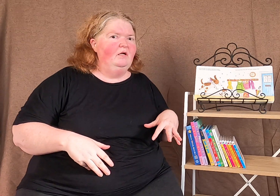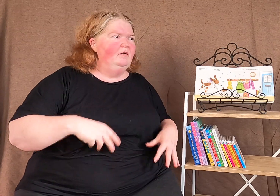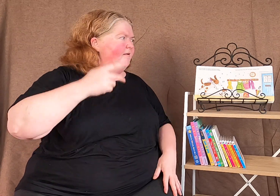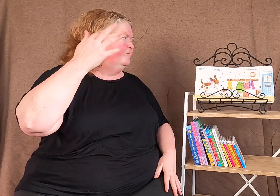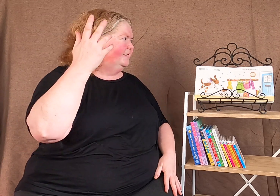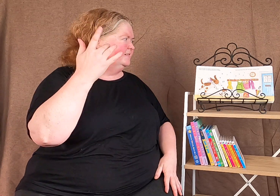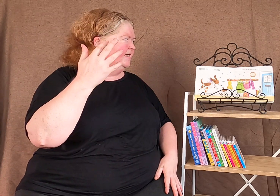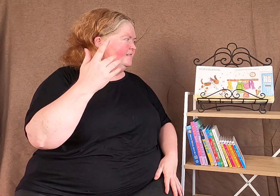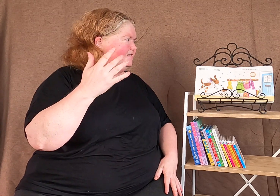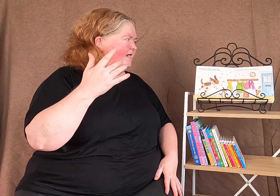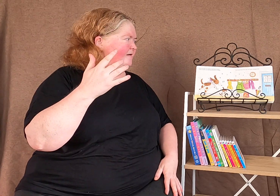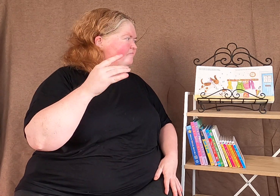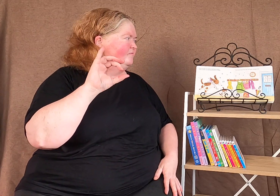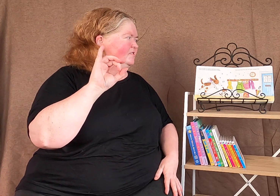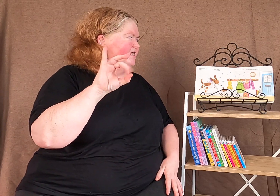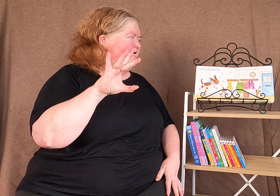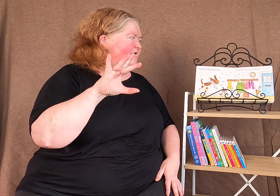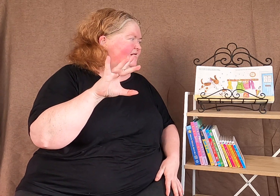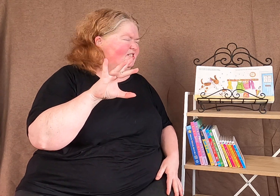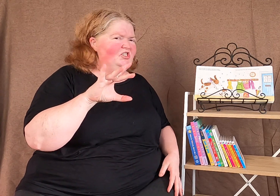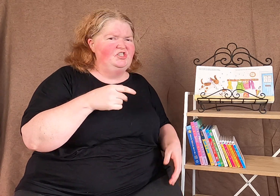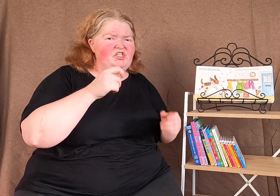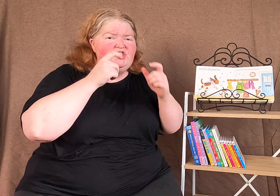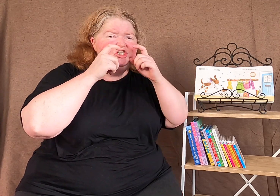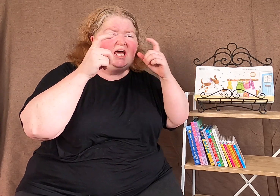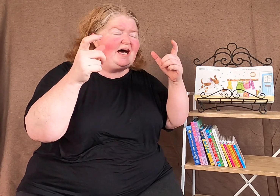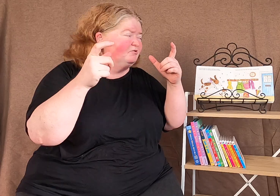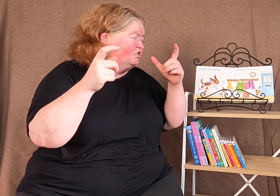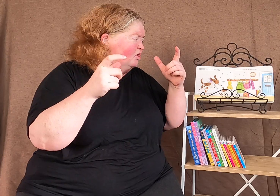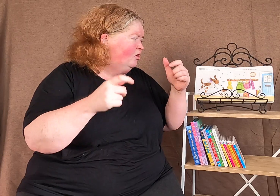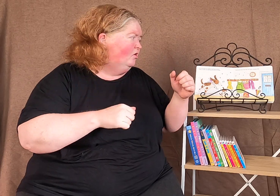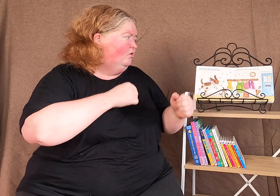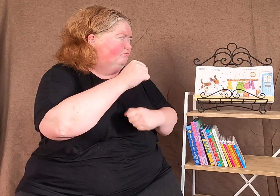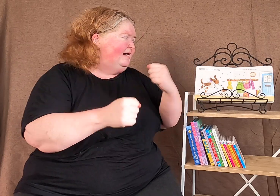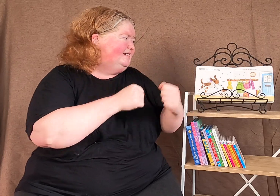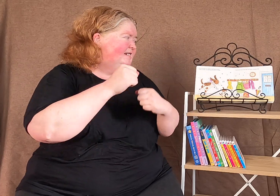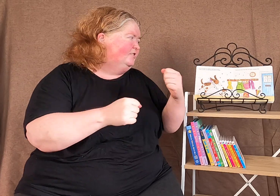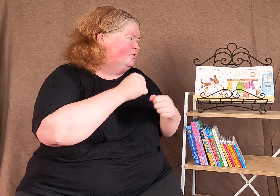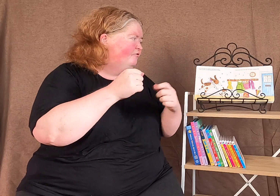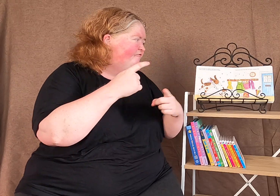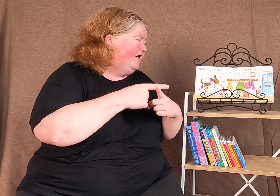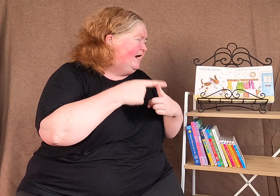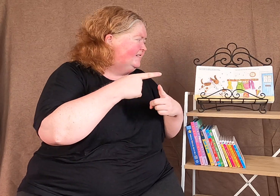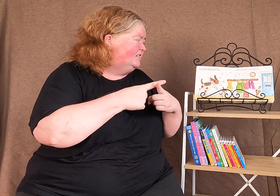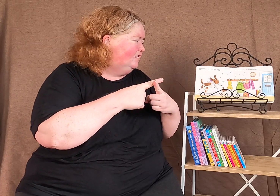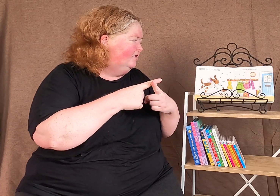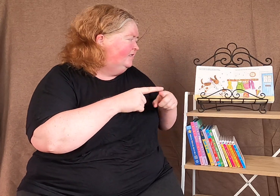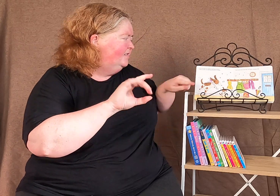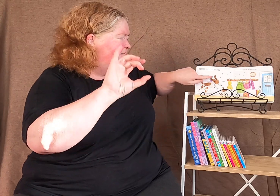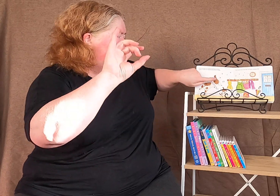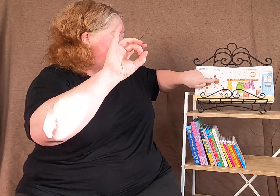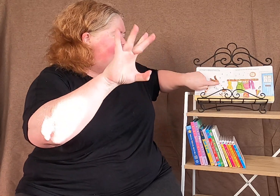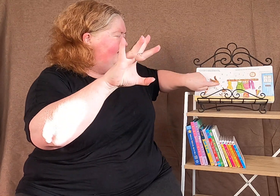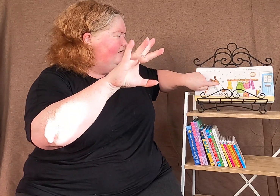Let's count down from ten. She shouts. Racing so fast. Ten,